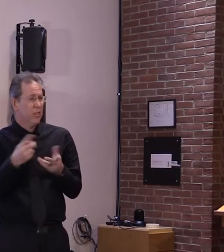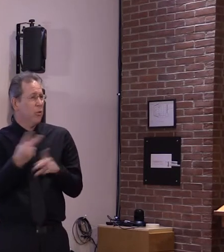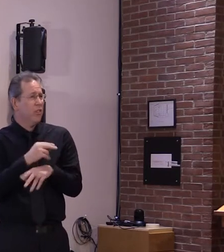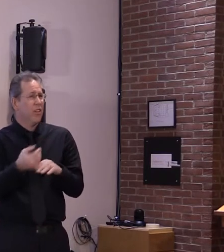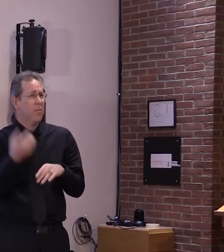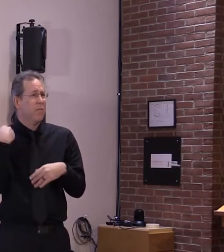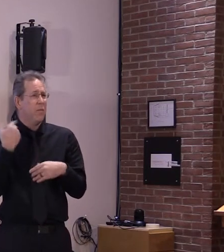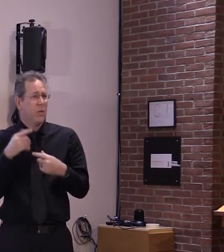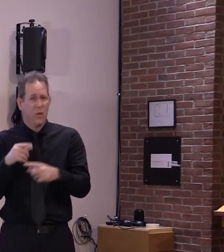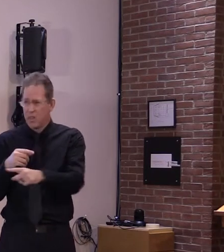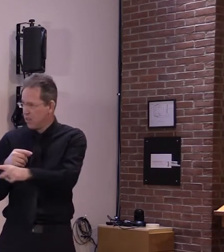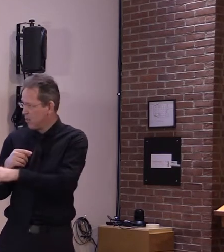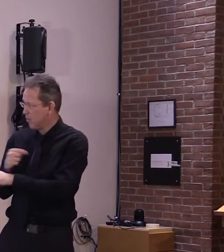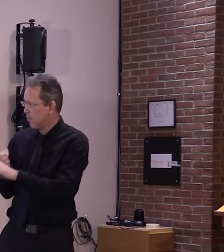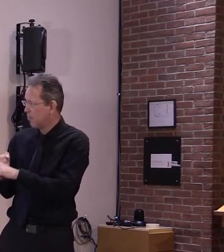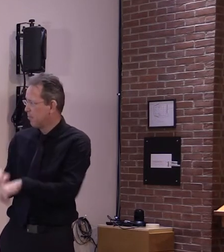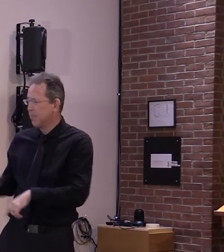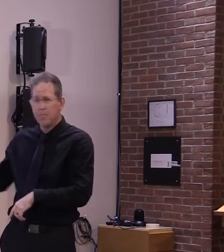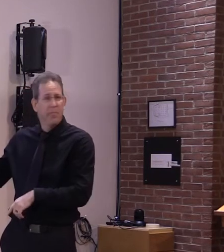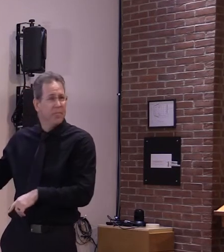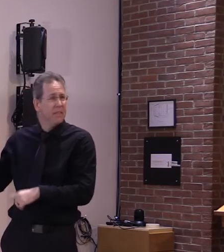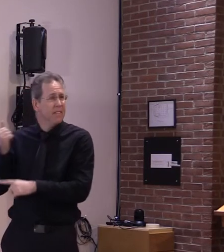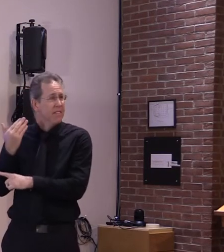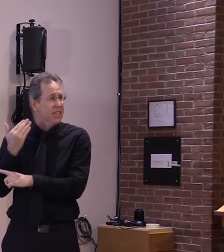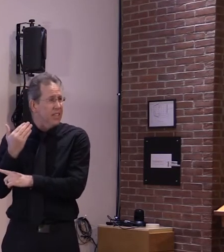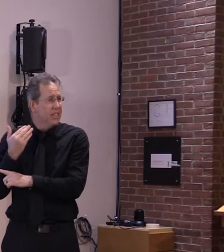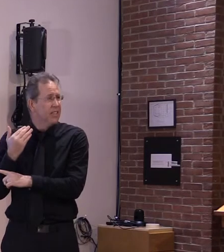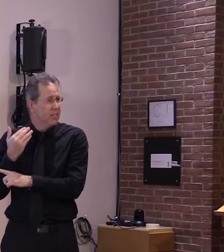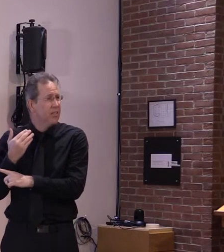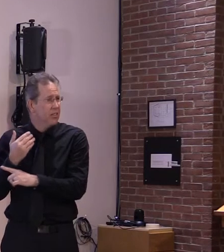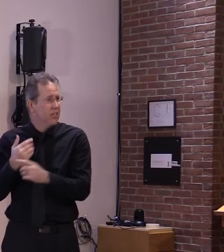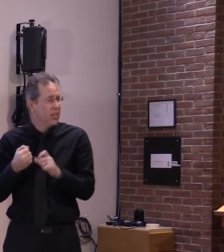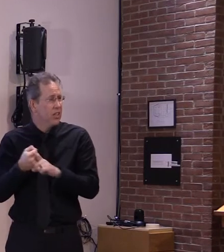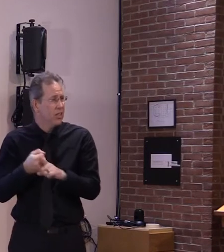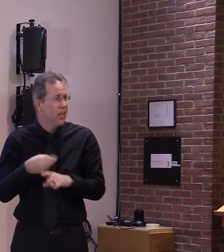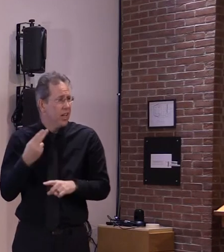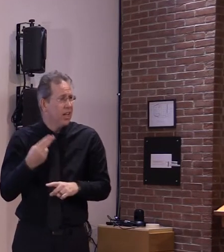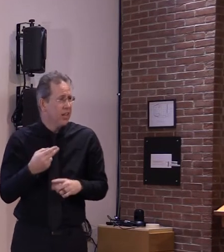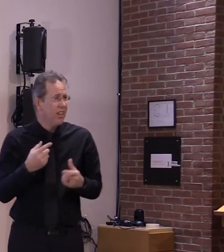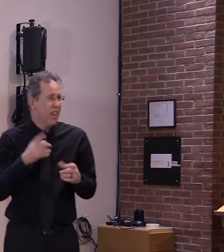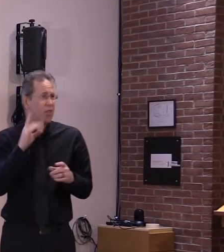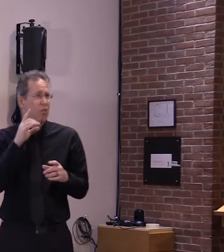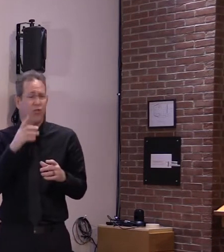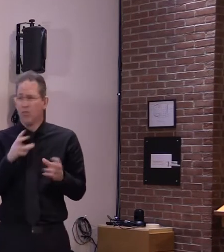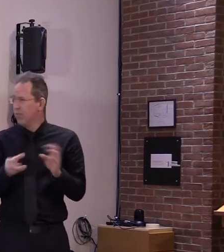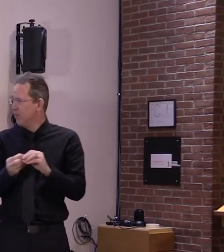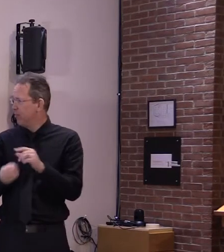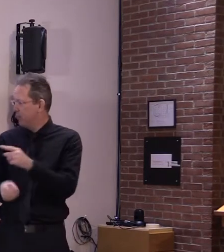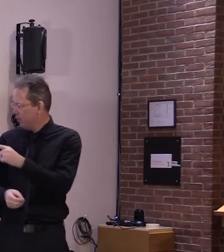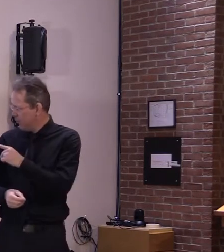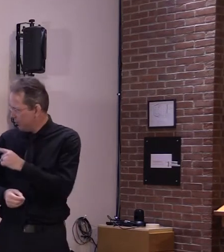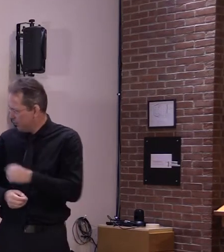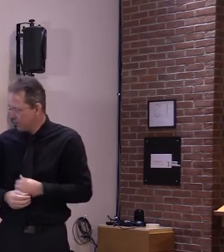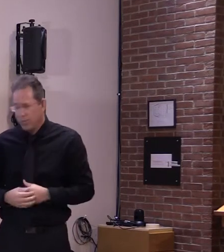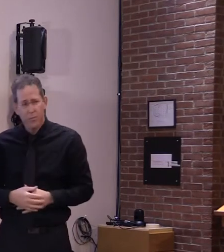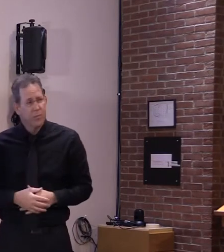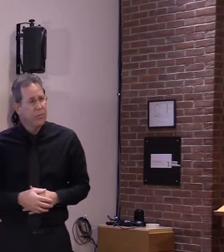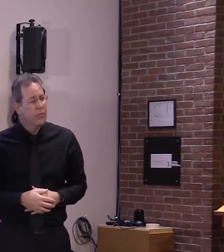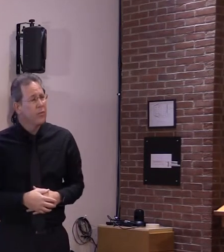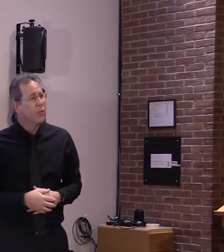reported bringing our total cases to 100 with the end of the pandemic in sight